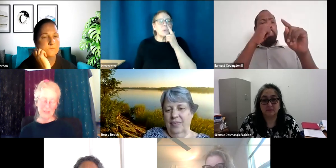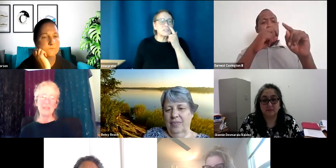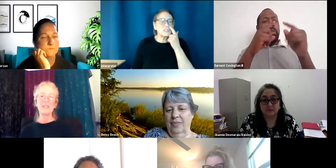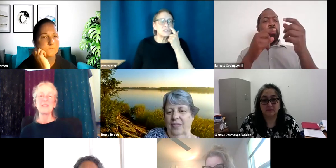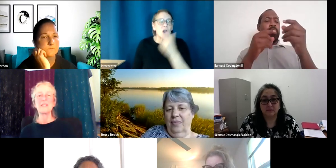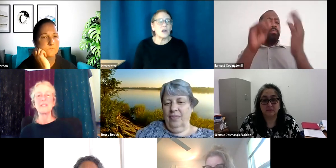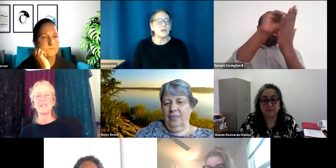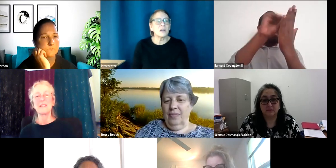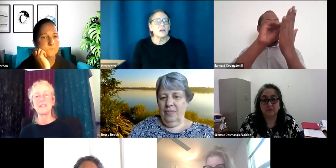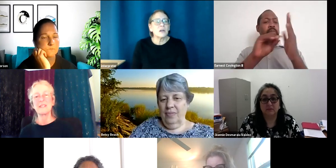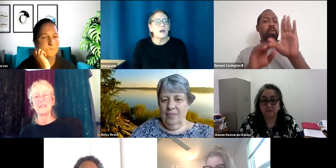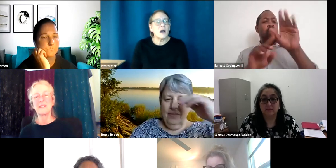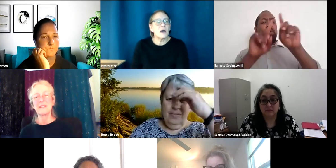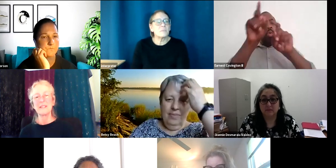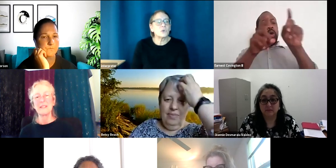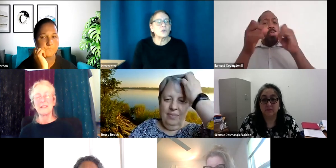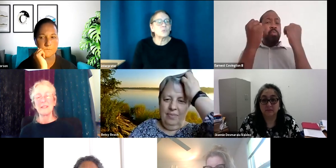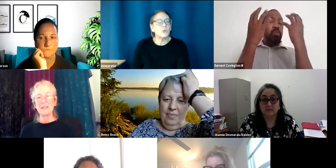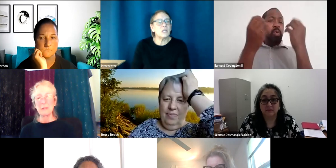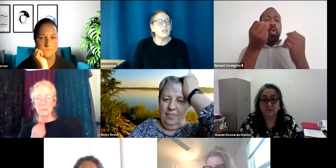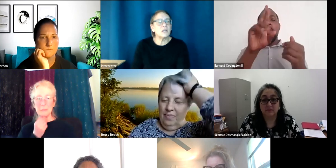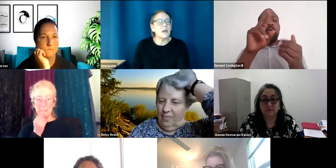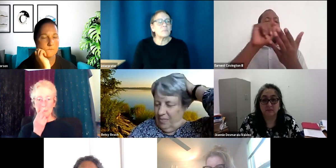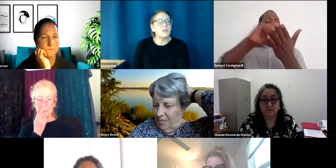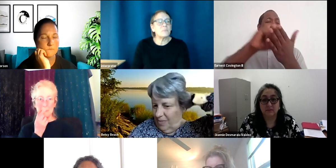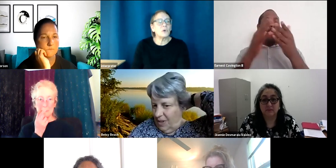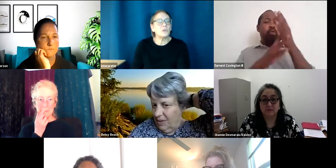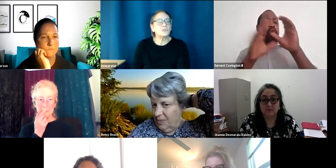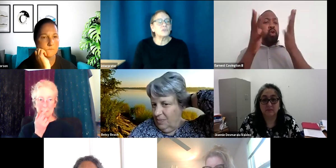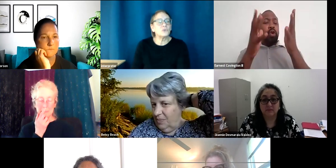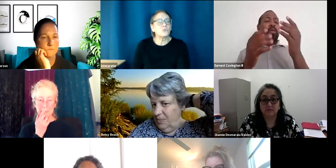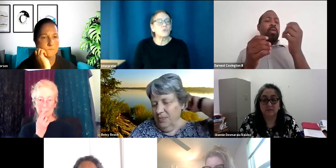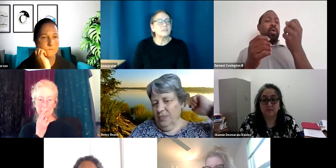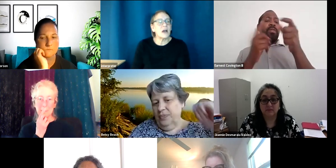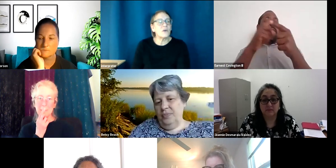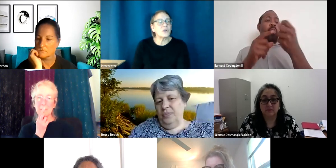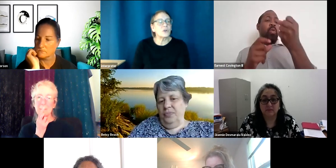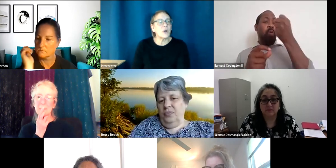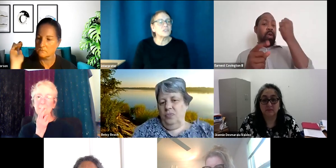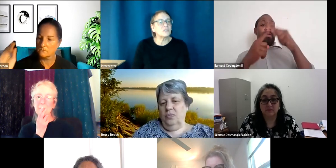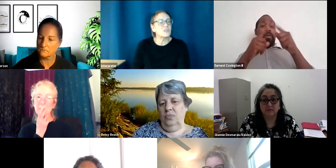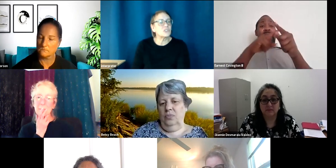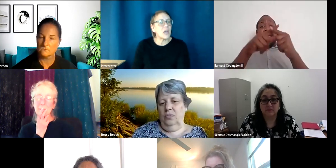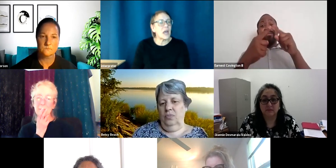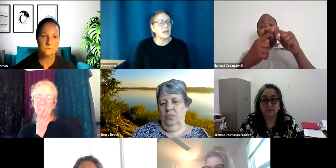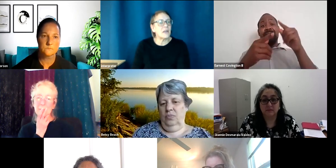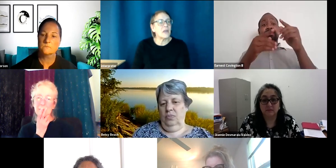we start, um, could we get people to write down their questions in the chat and